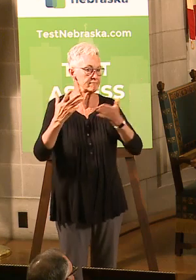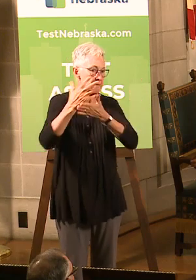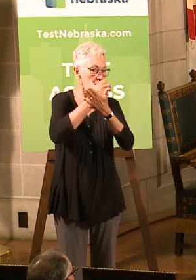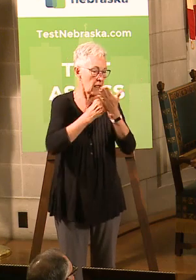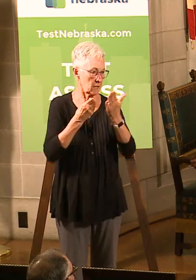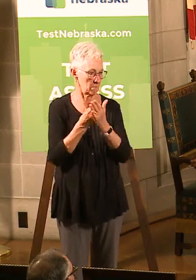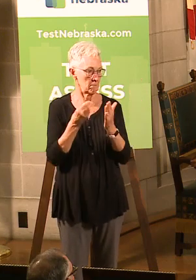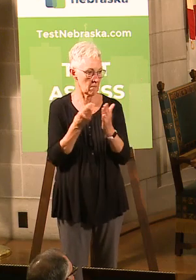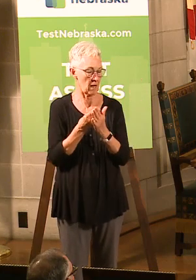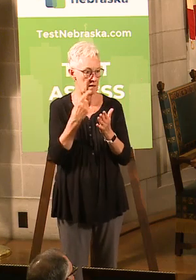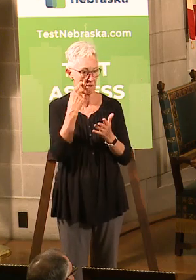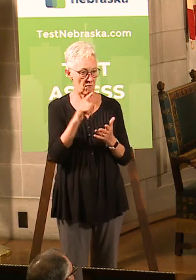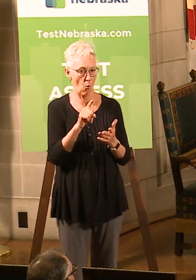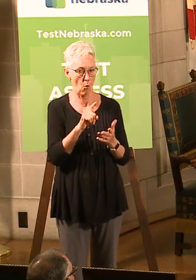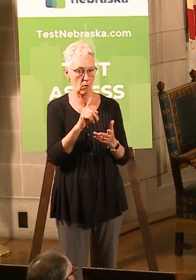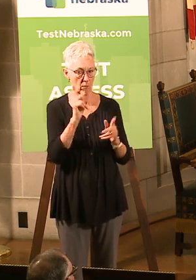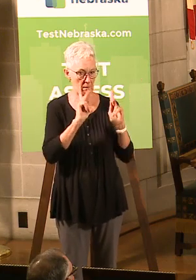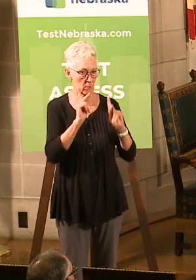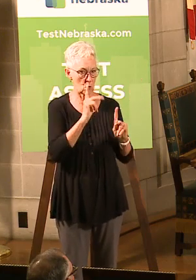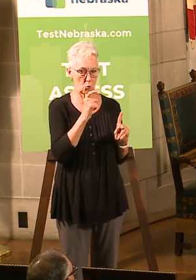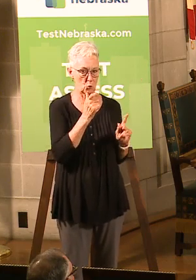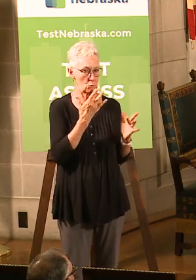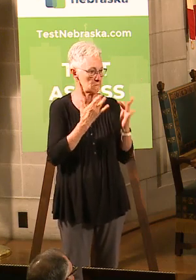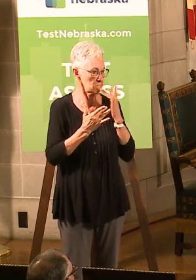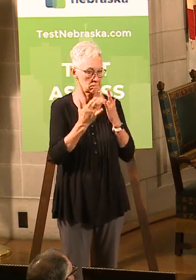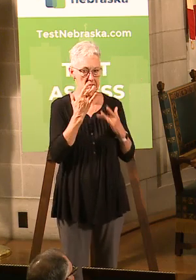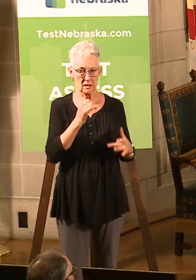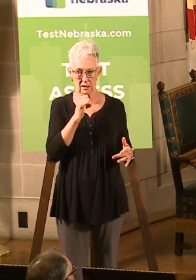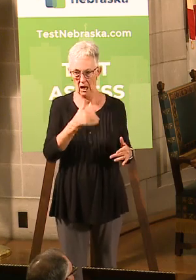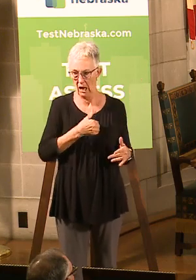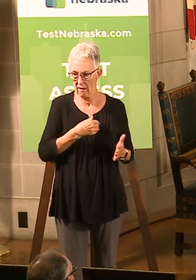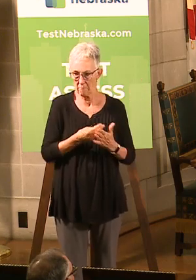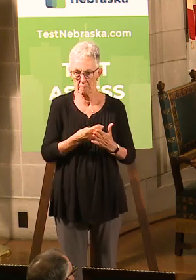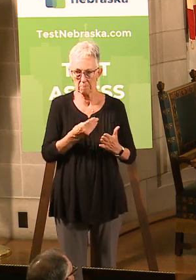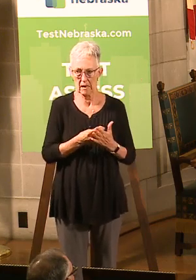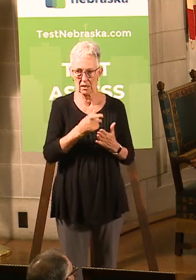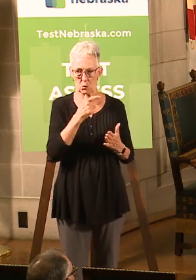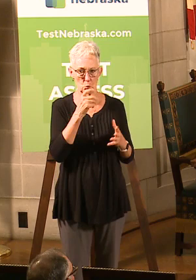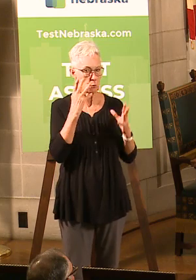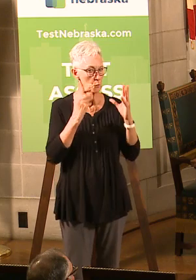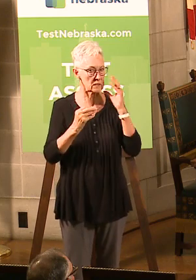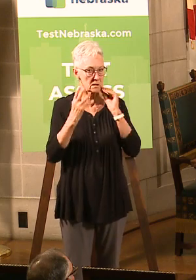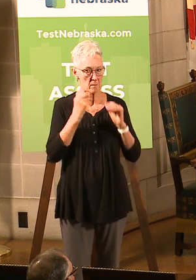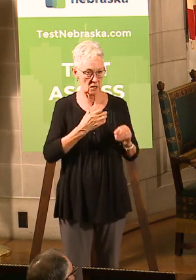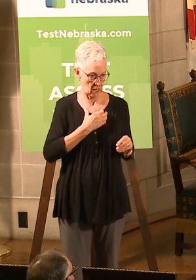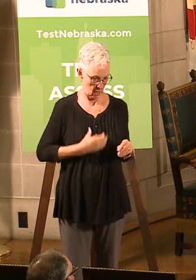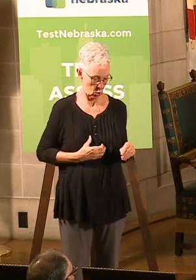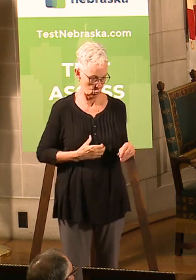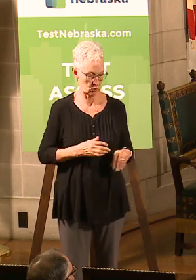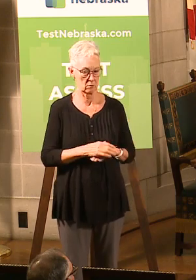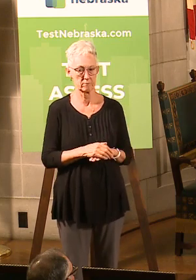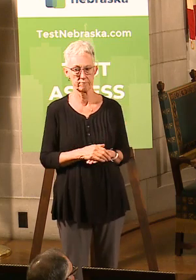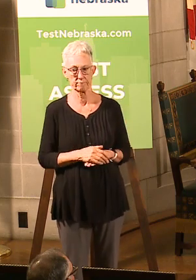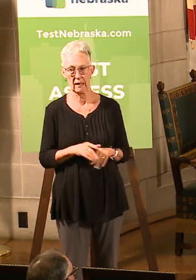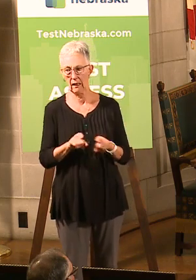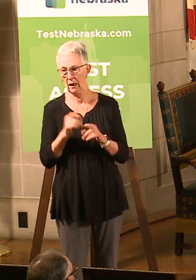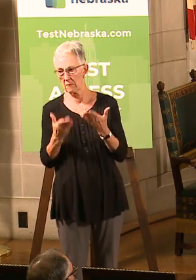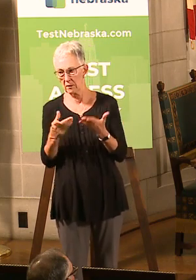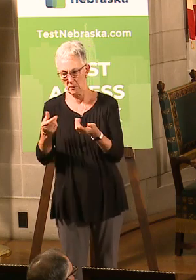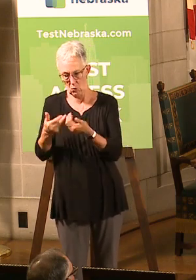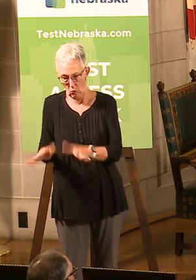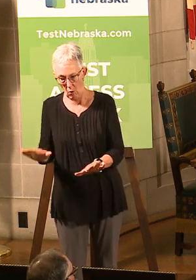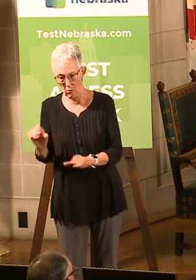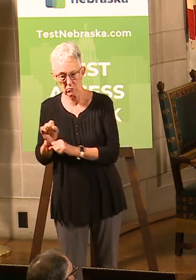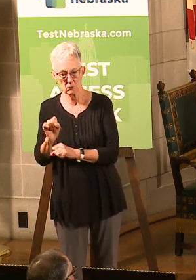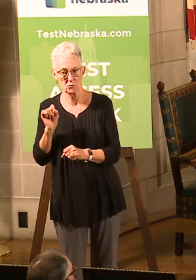many families have been impacted. That, for example, they may have lost employment, other disruptions.